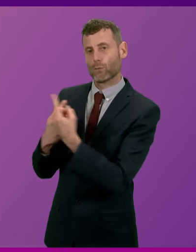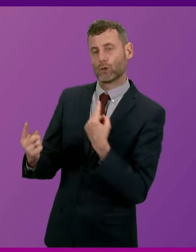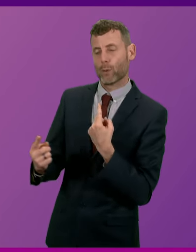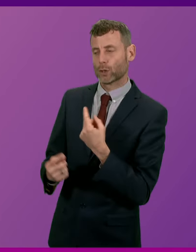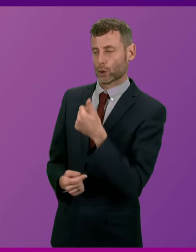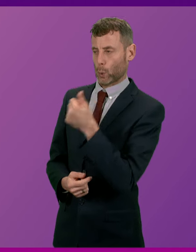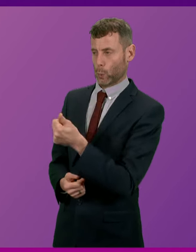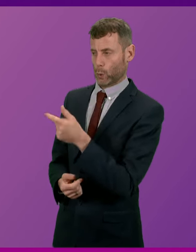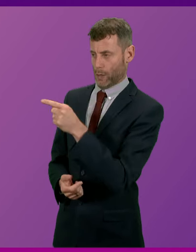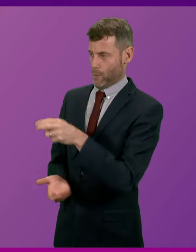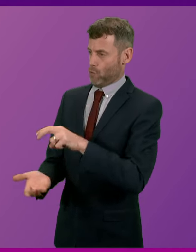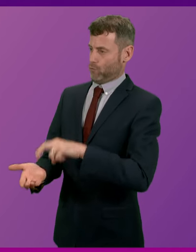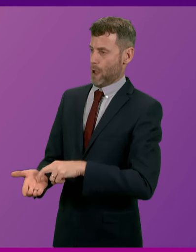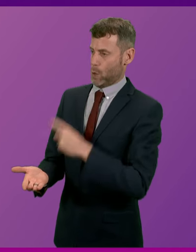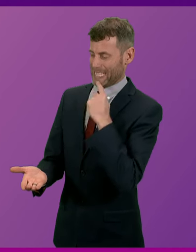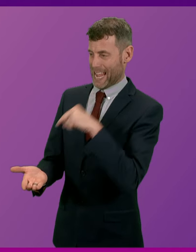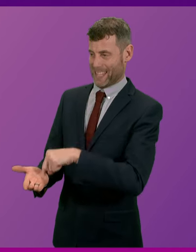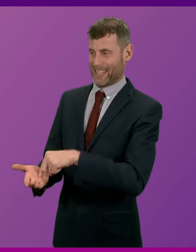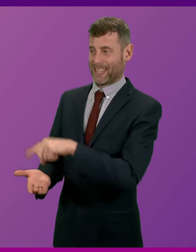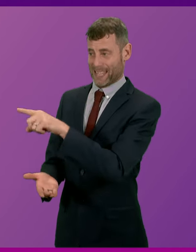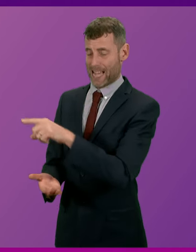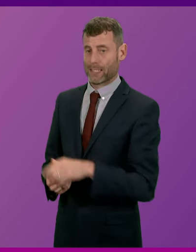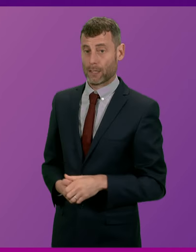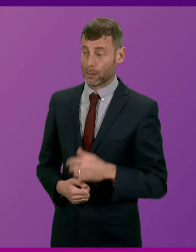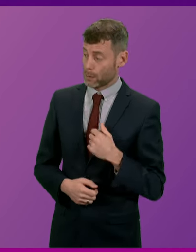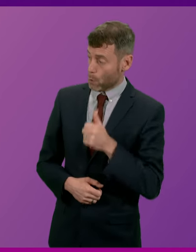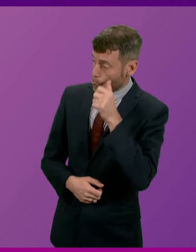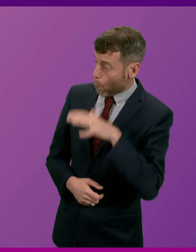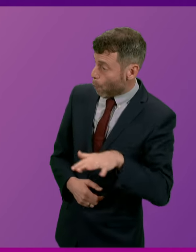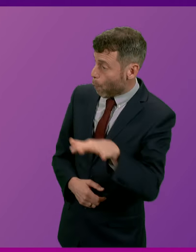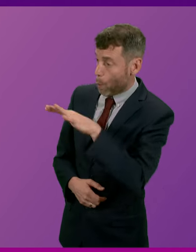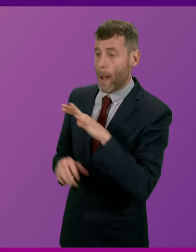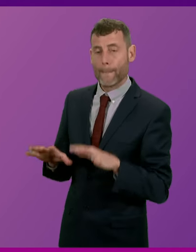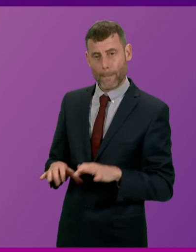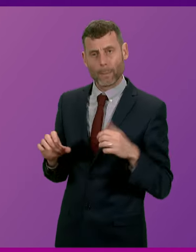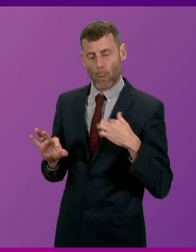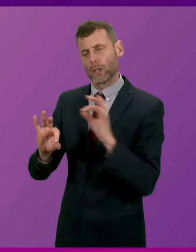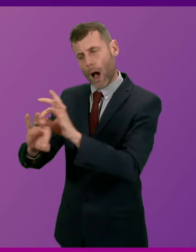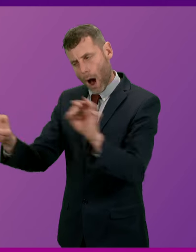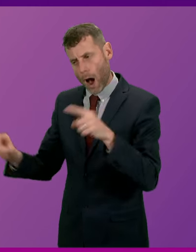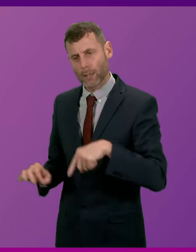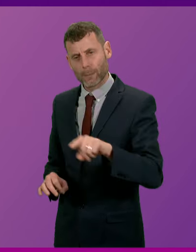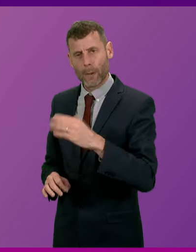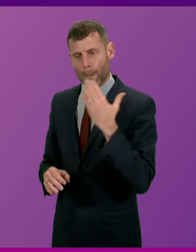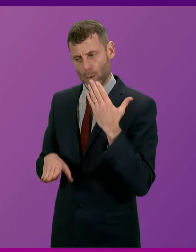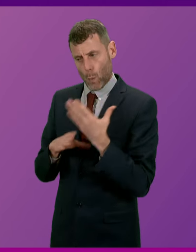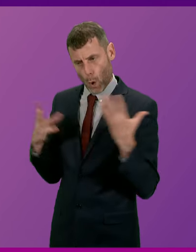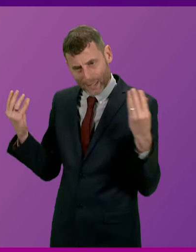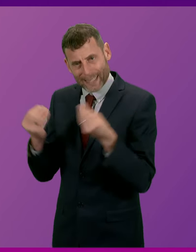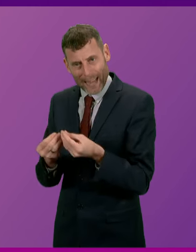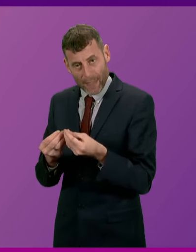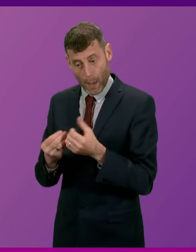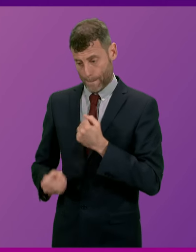that on the record. I'm grateful to members across the parliament for their constructive cross-party engagement with my members' bill